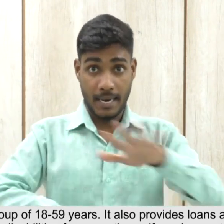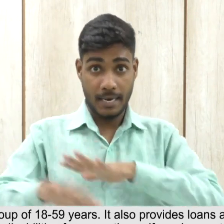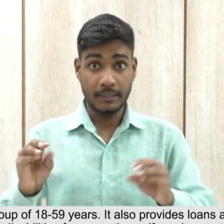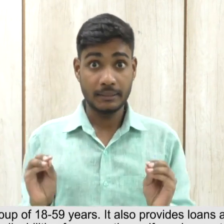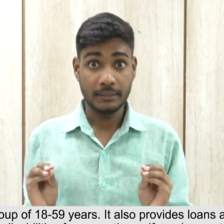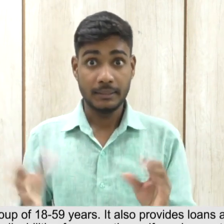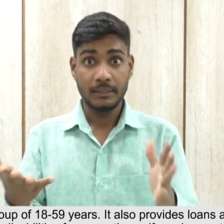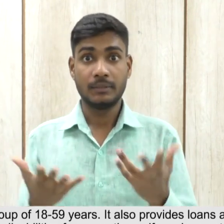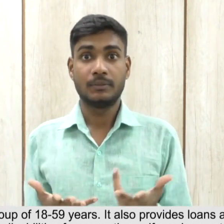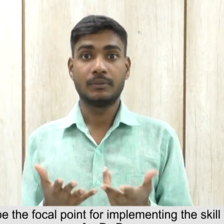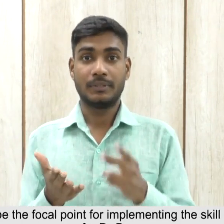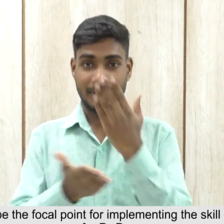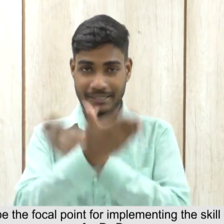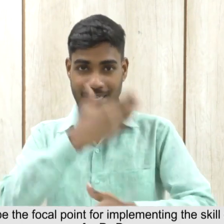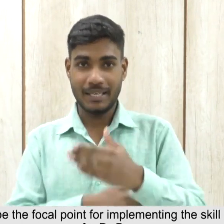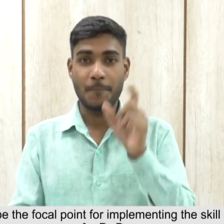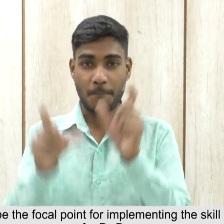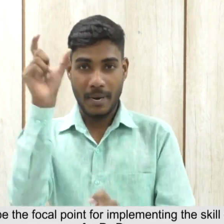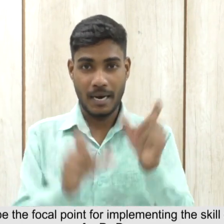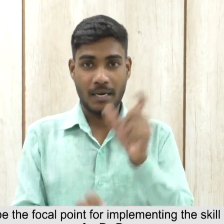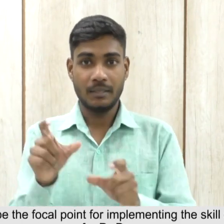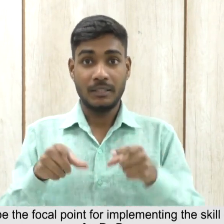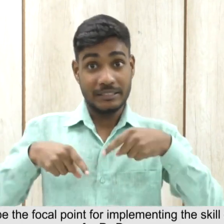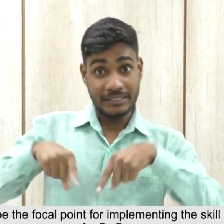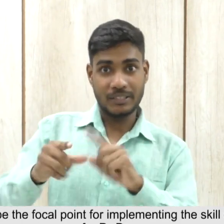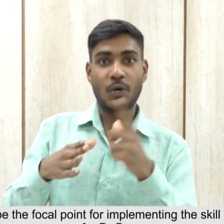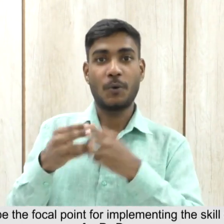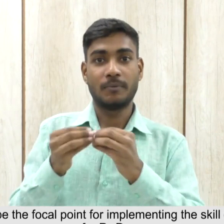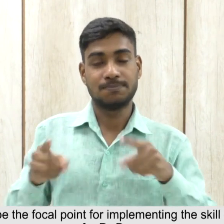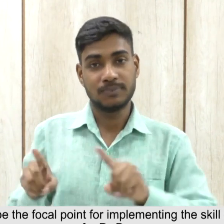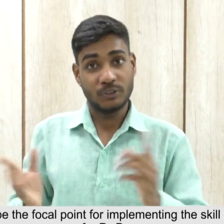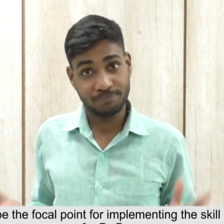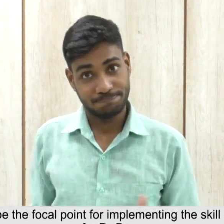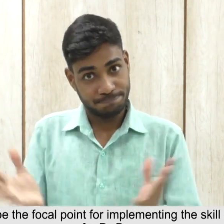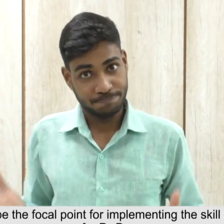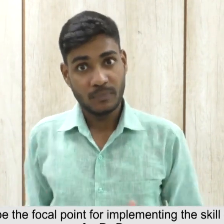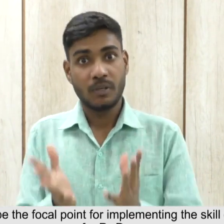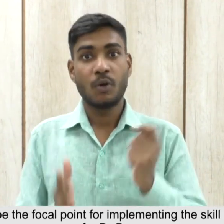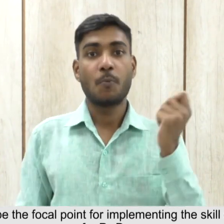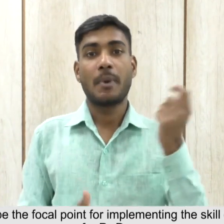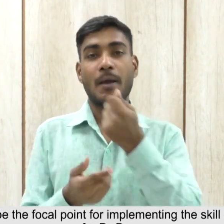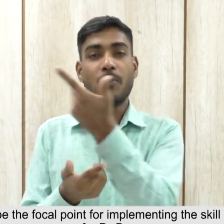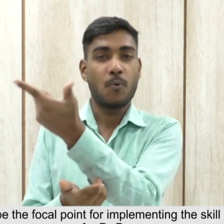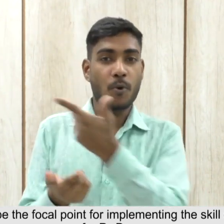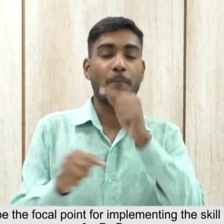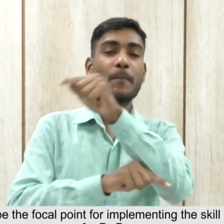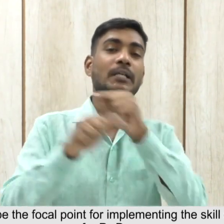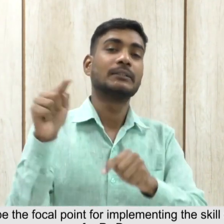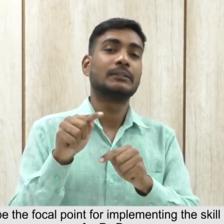NHFDC will have to play a key role and will be the focal point for implementing the skill development program for PWDs.